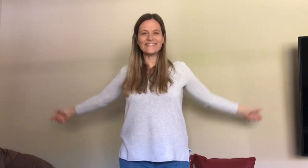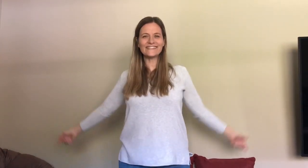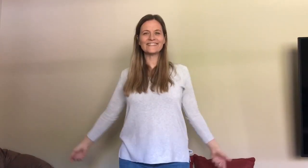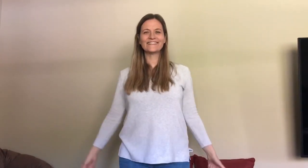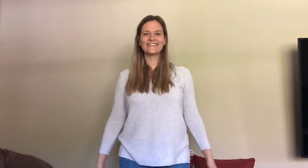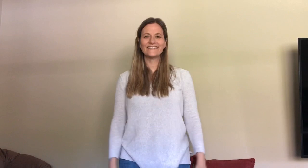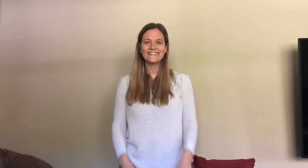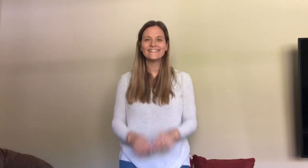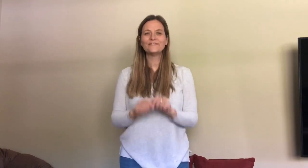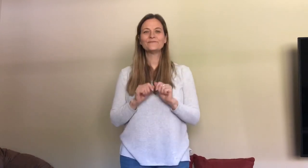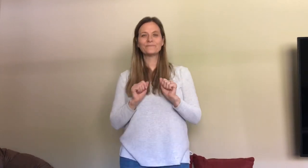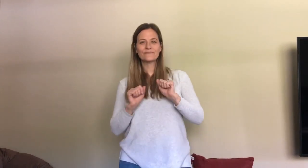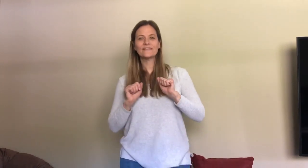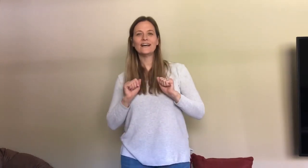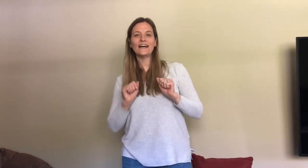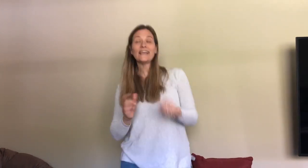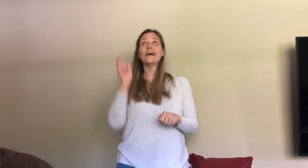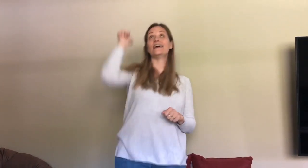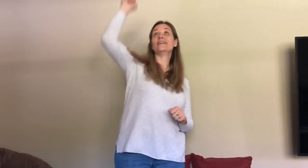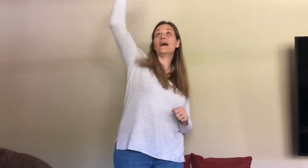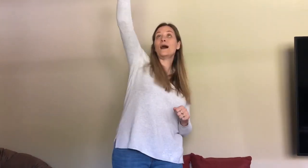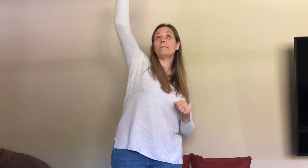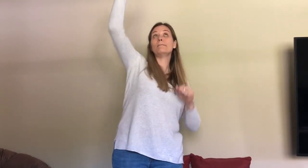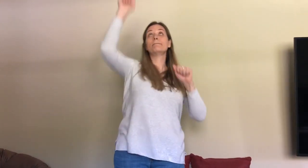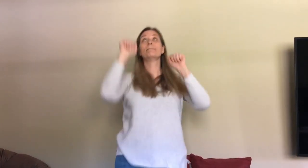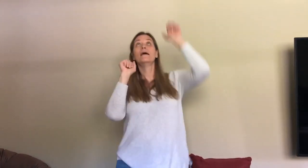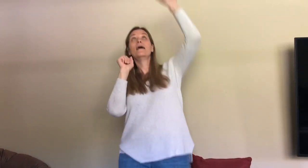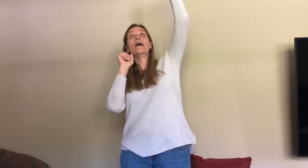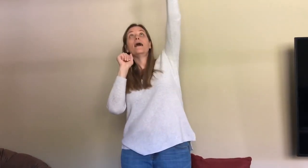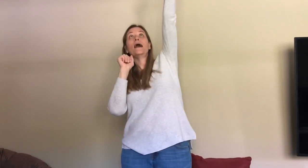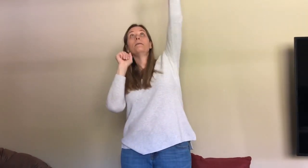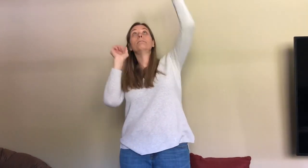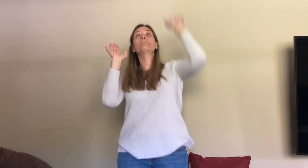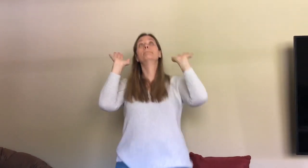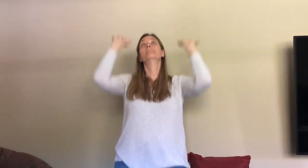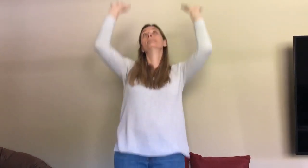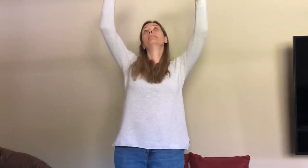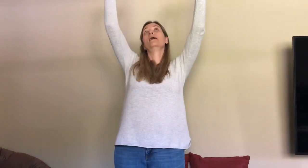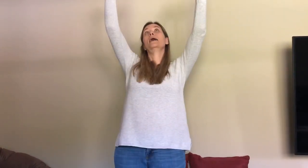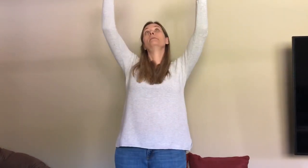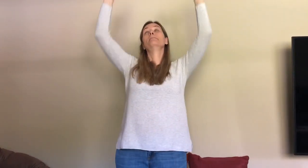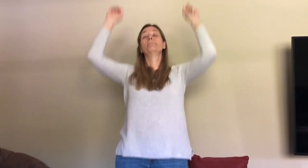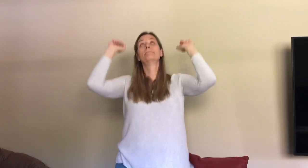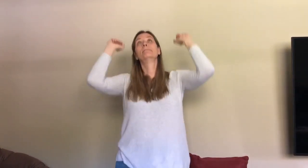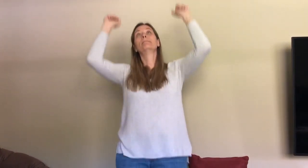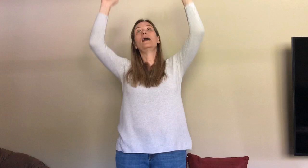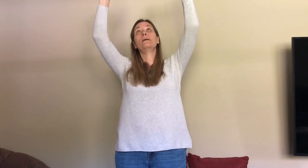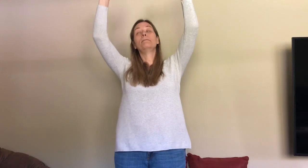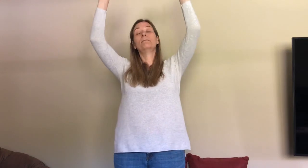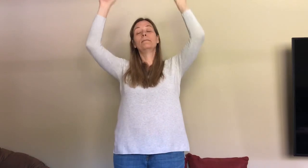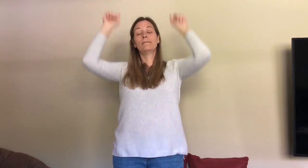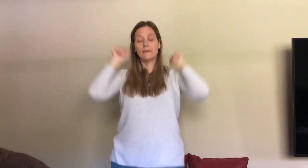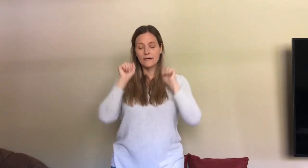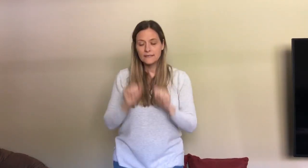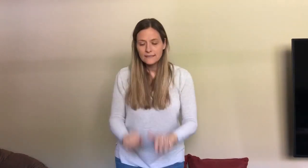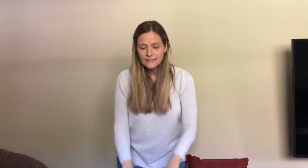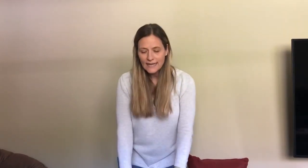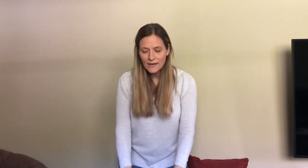Again up, up, up, up, down,